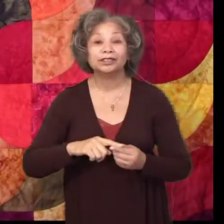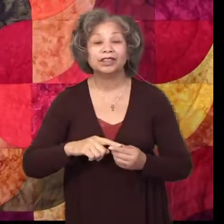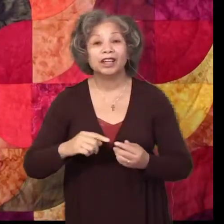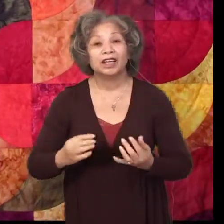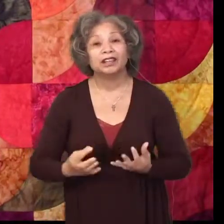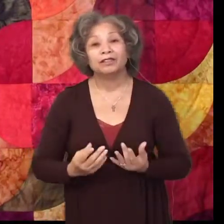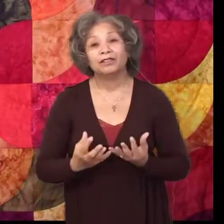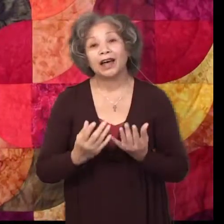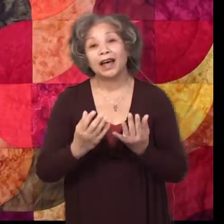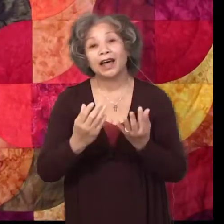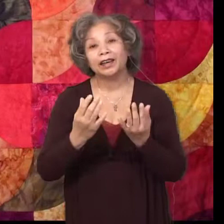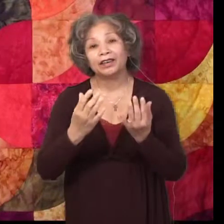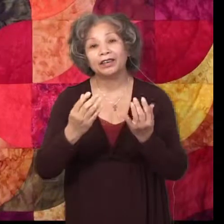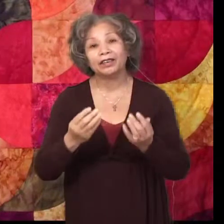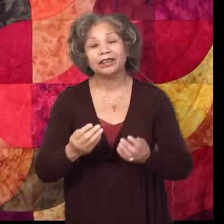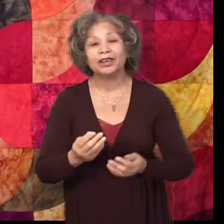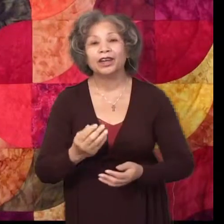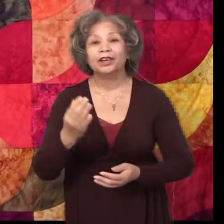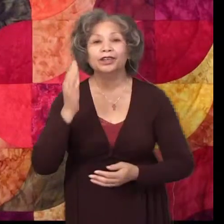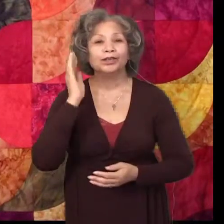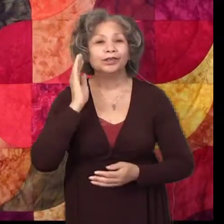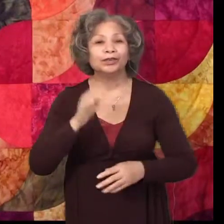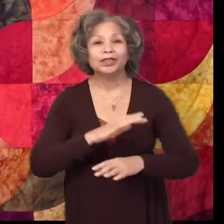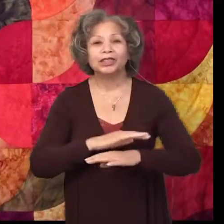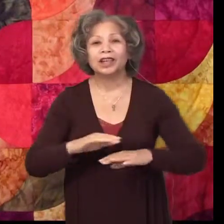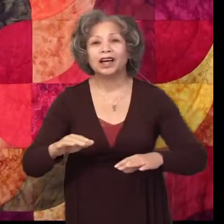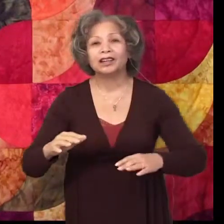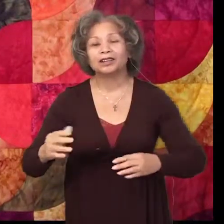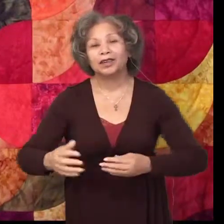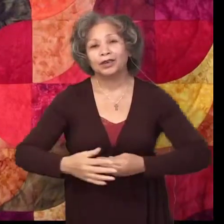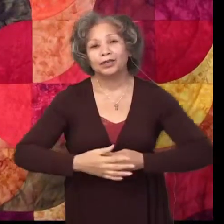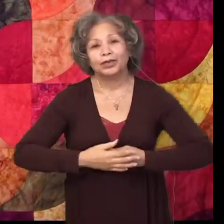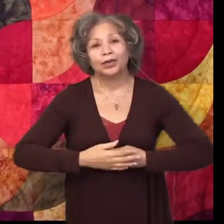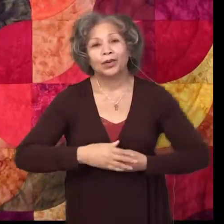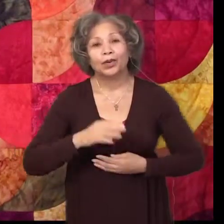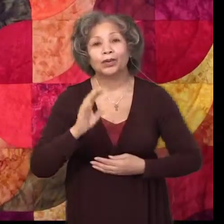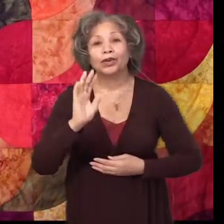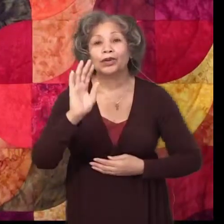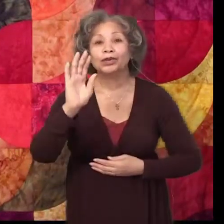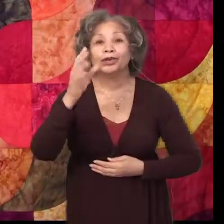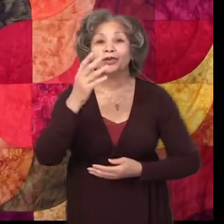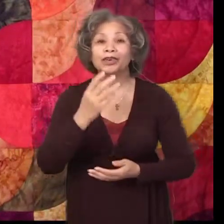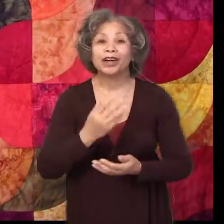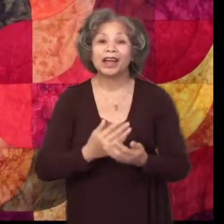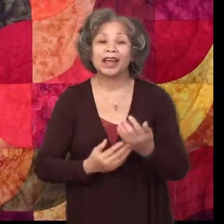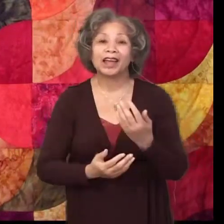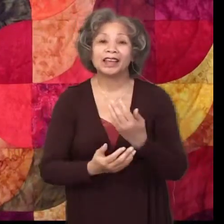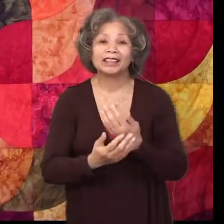the fire, you will not withhold your hands.